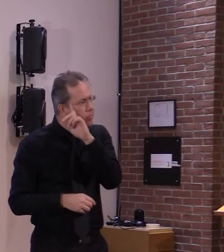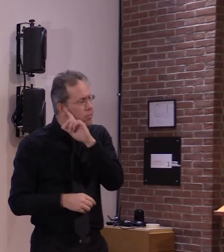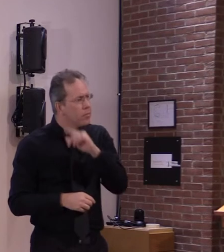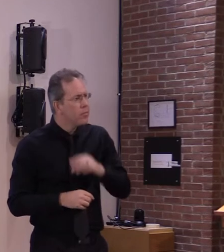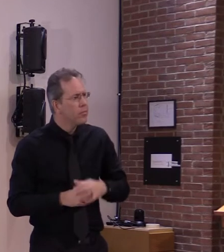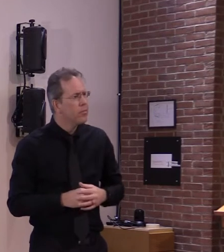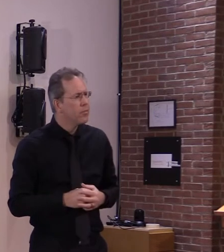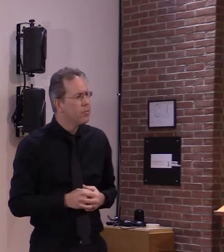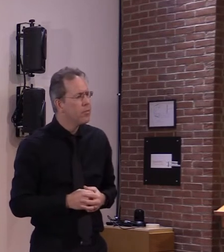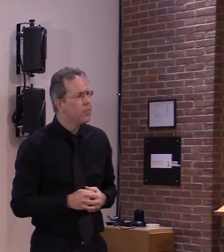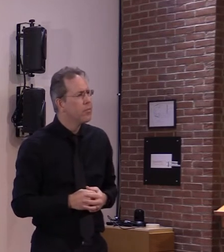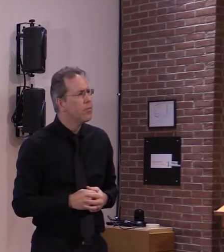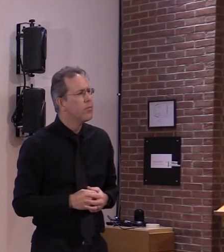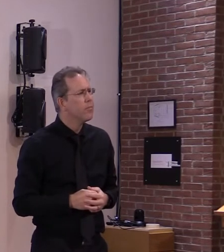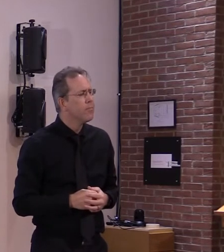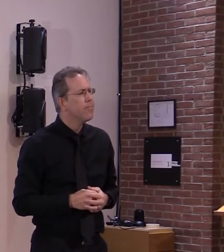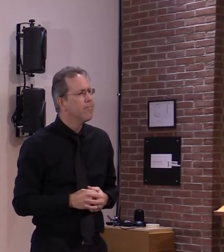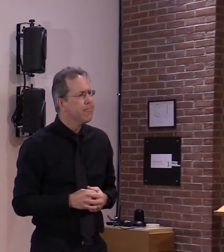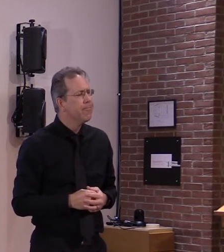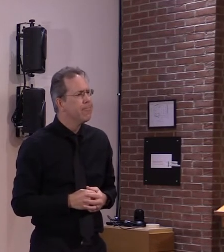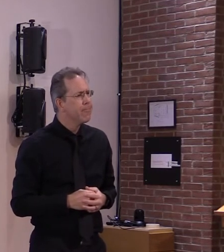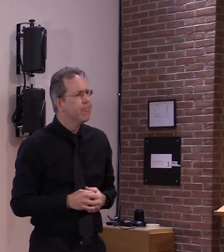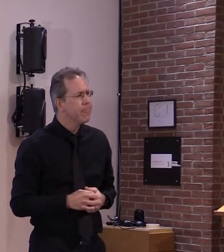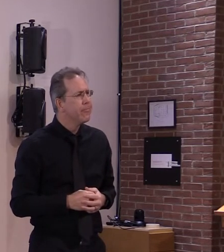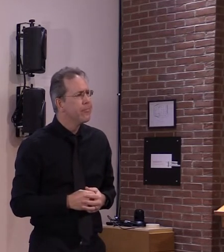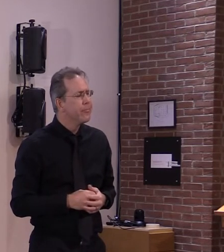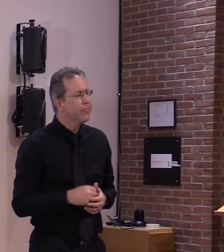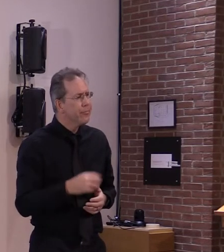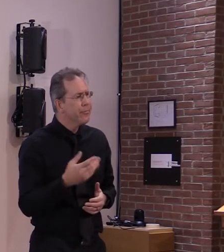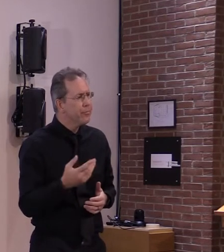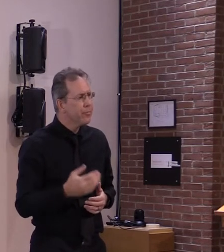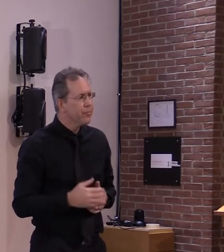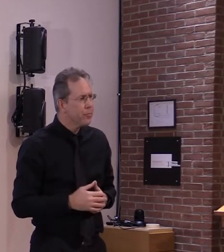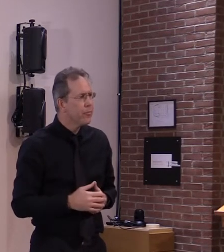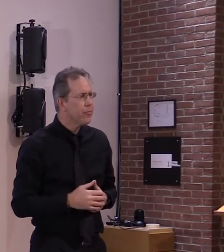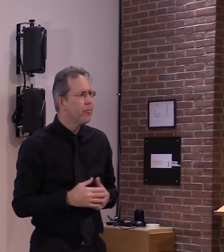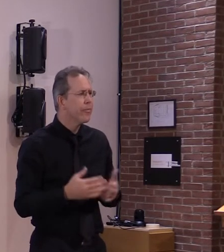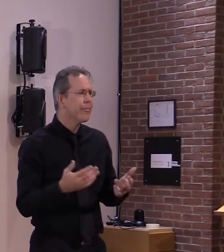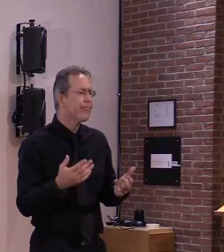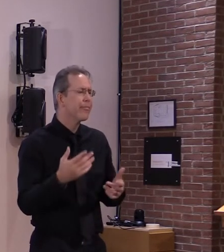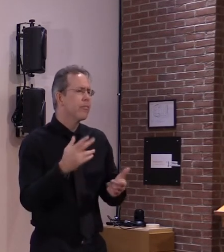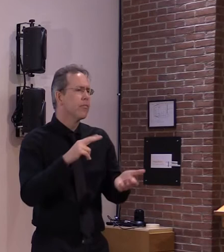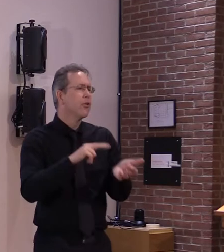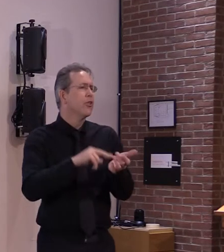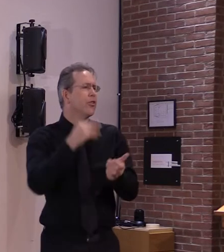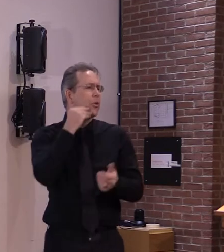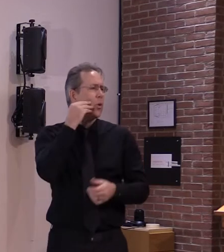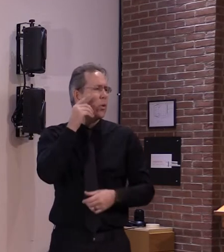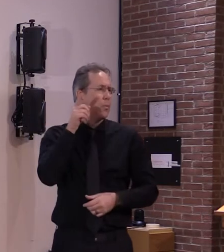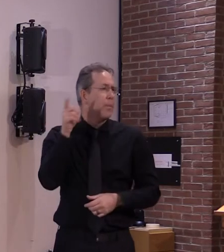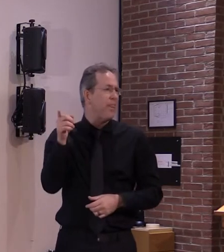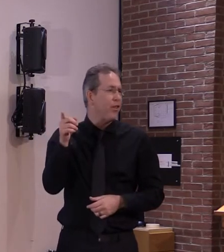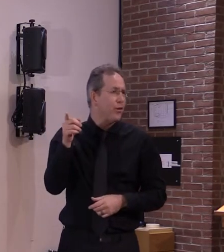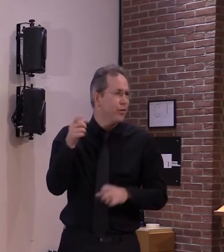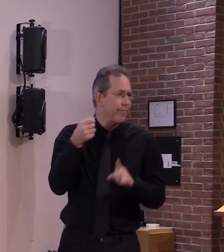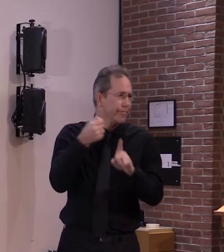unfortunately of an outbreak in a skilled nursing facility once it occurs um